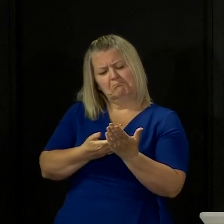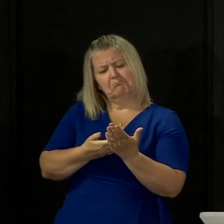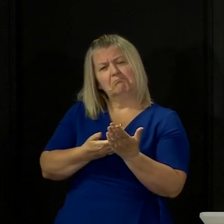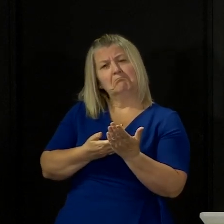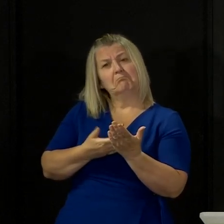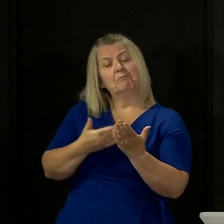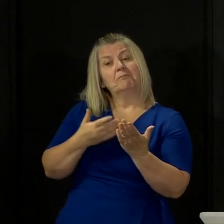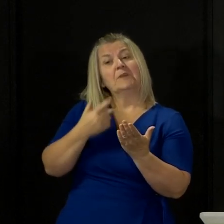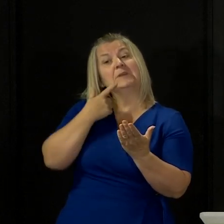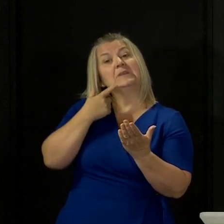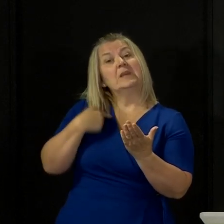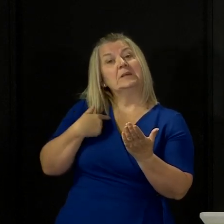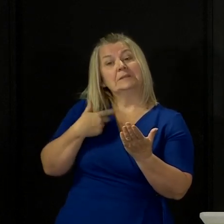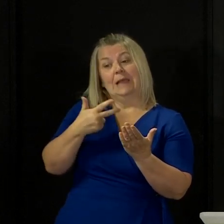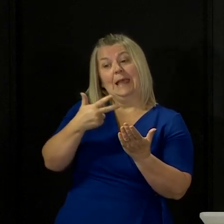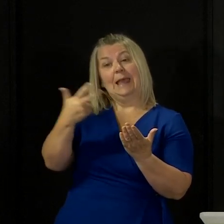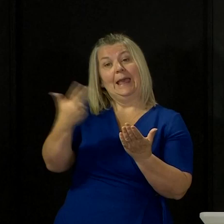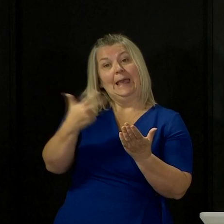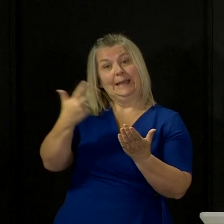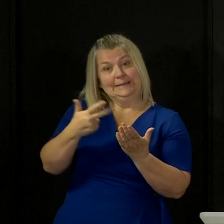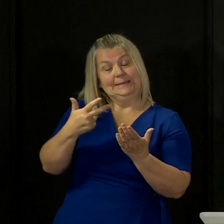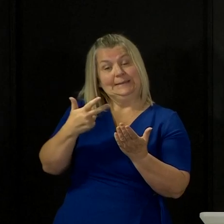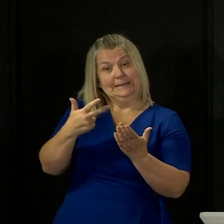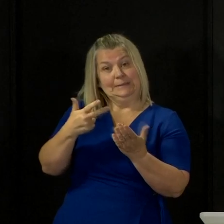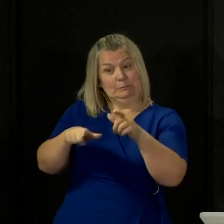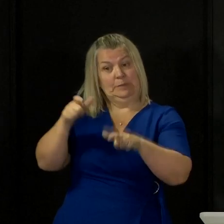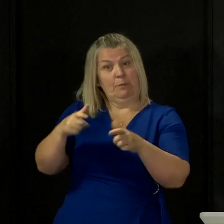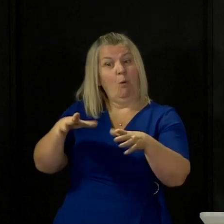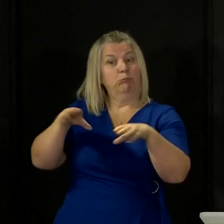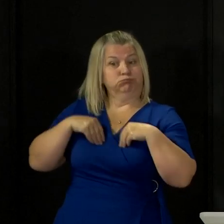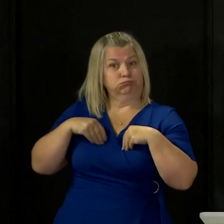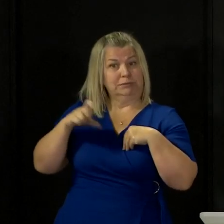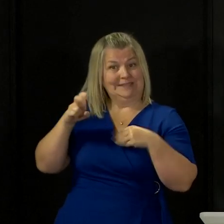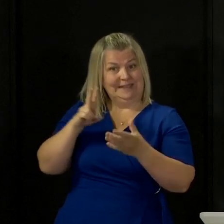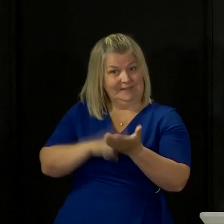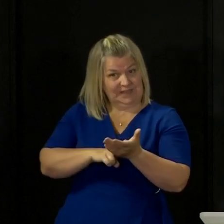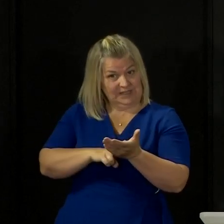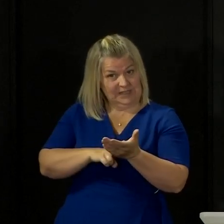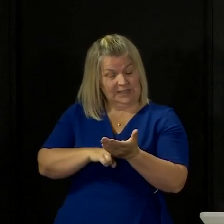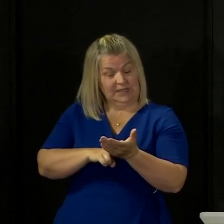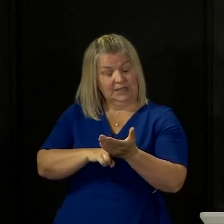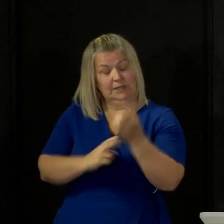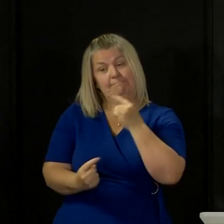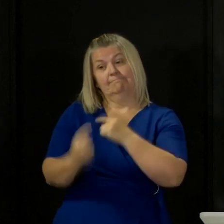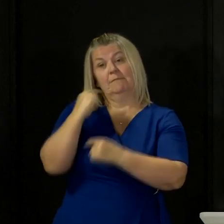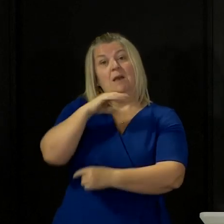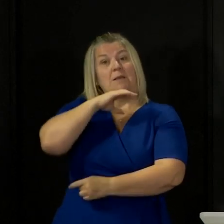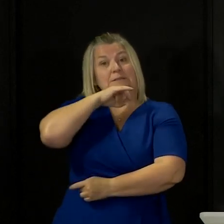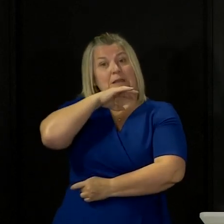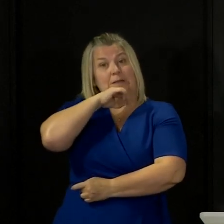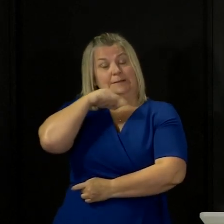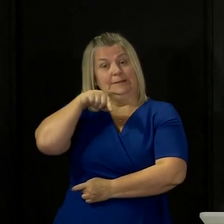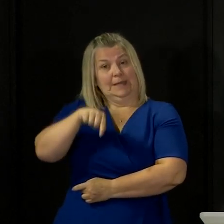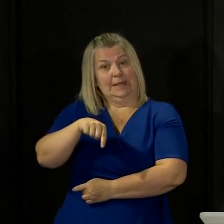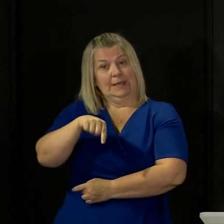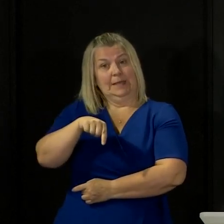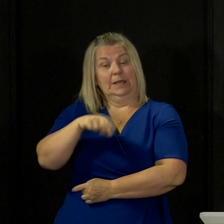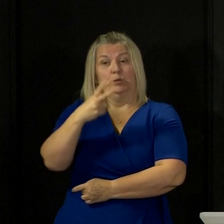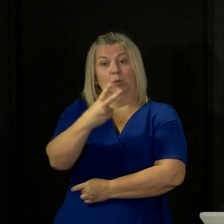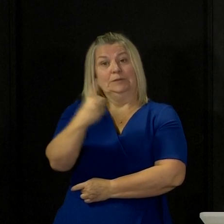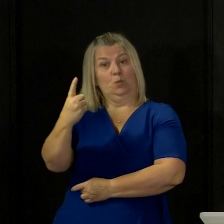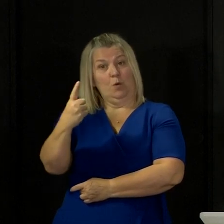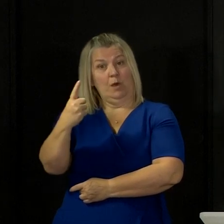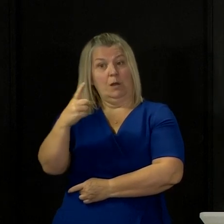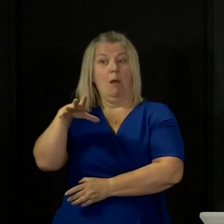recorded yesterday. There were 21 positive cases reported on Saturday. And the trend